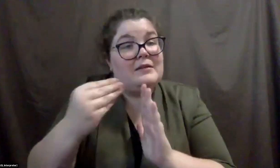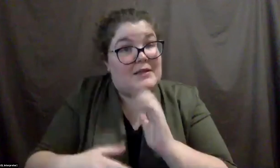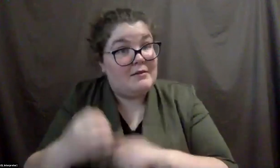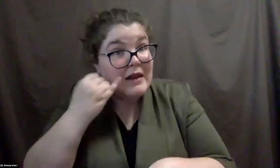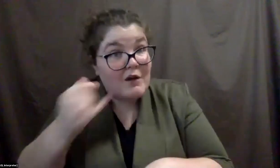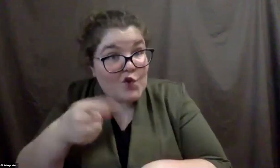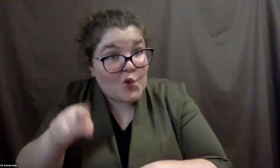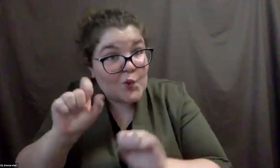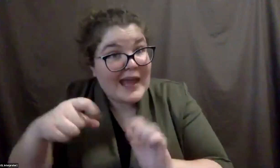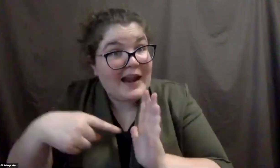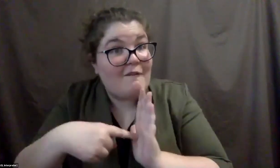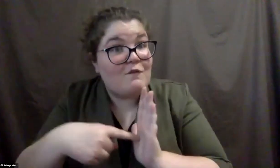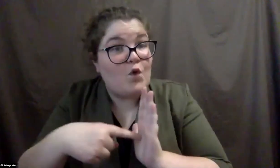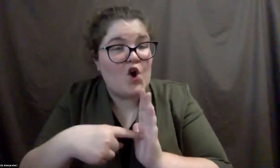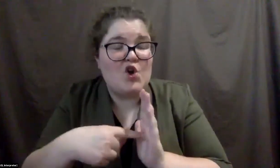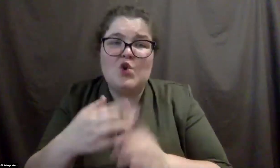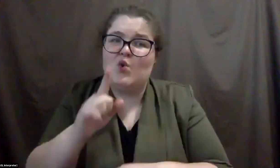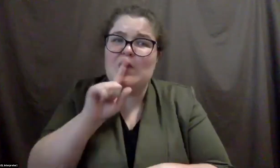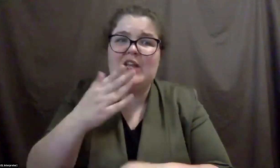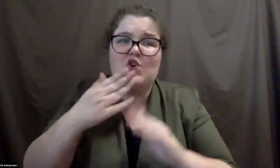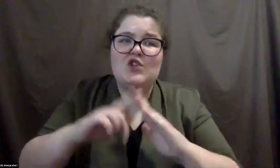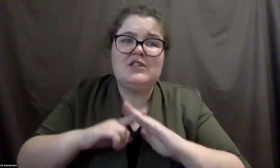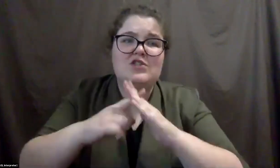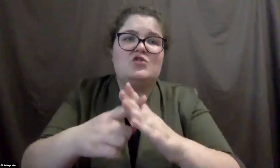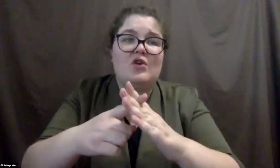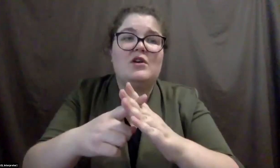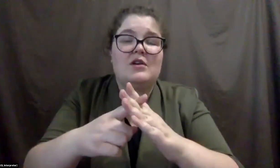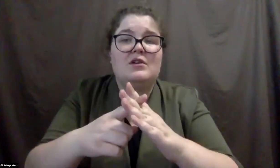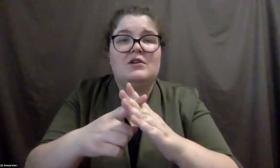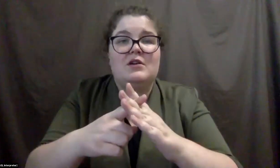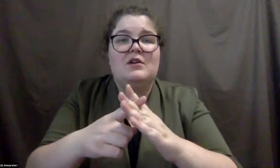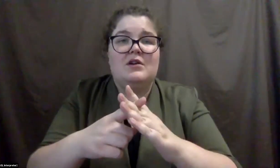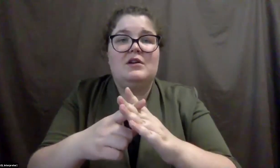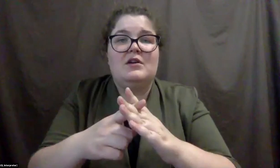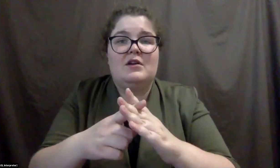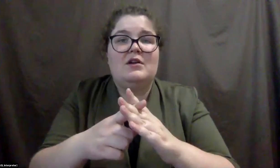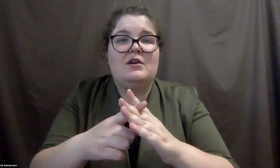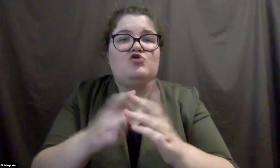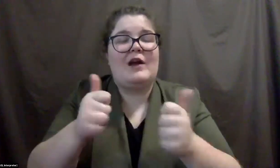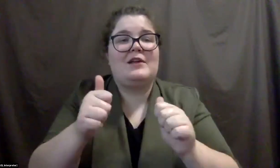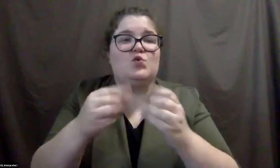I think that's a really good place to start, um, addressing some of the communication issues.